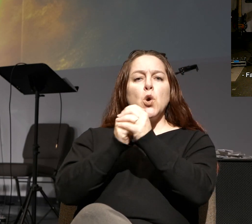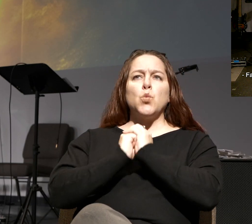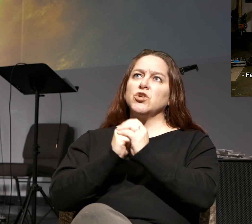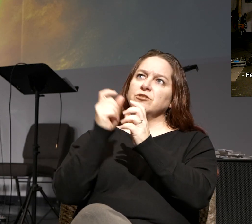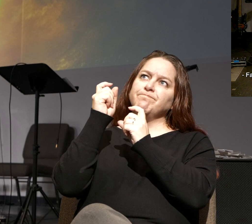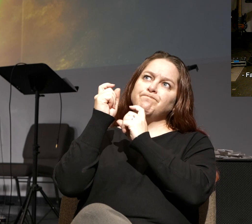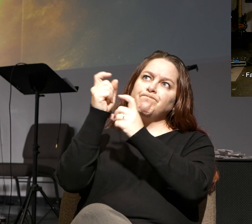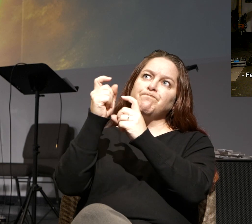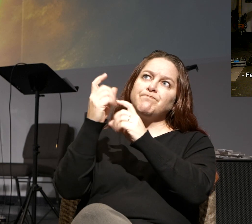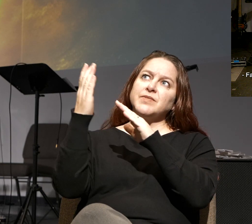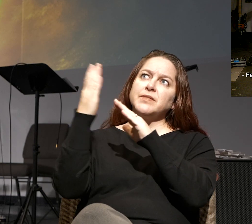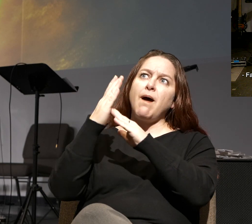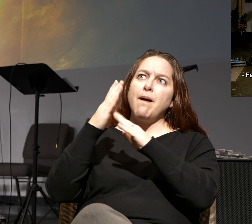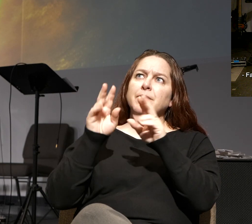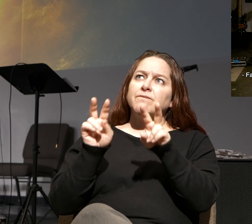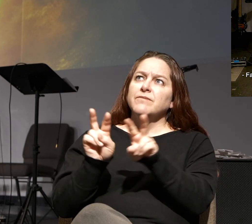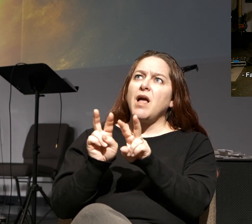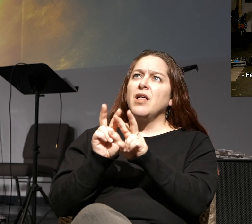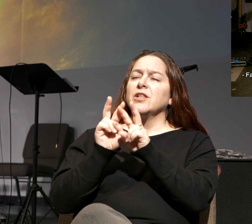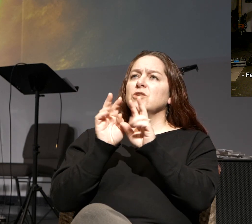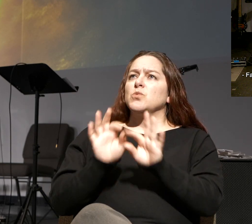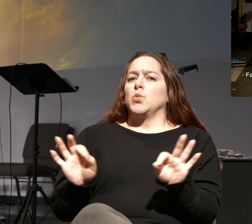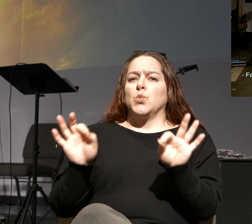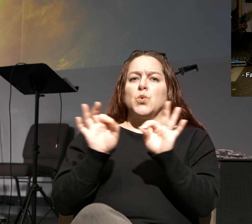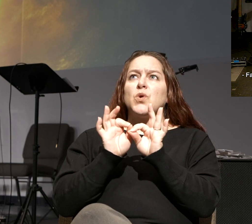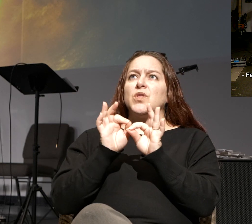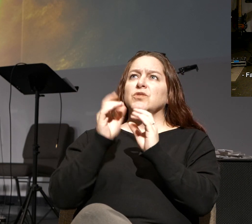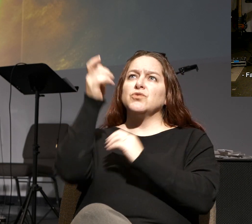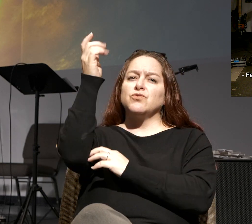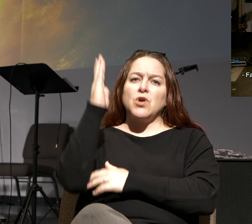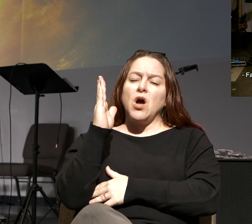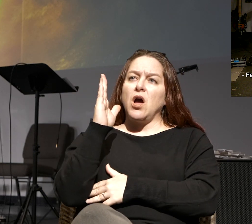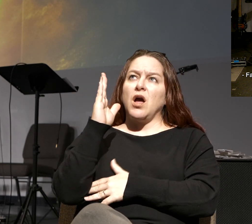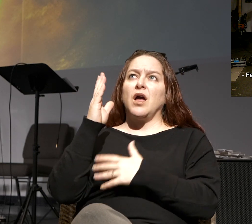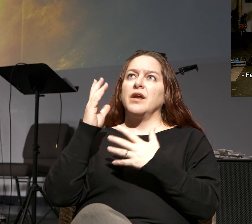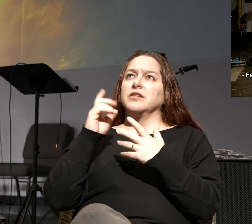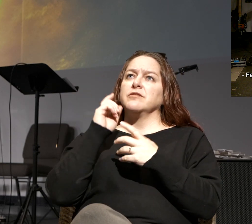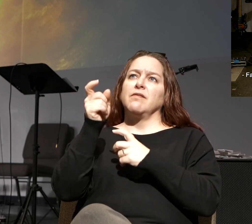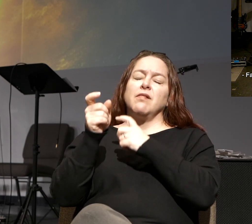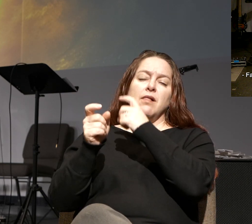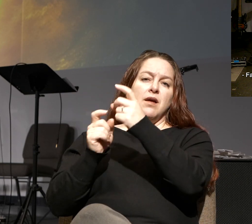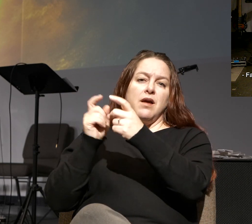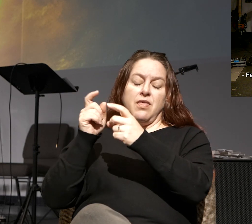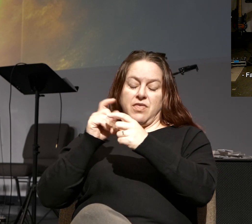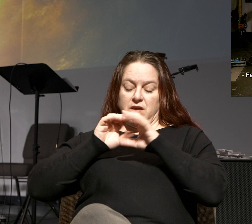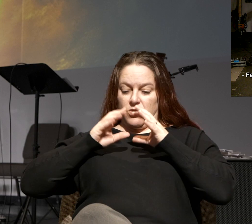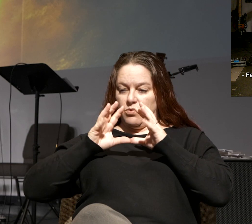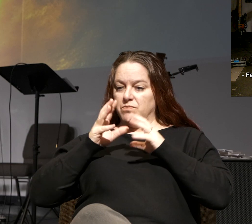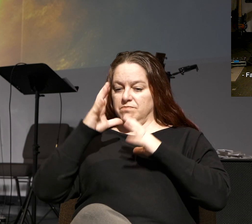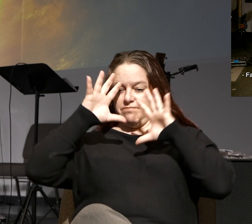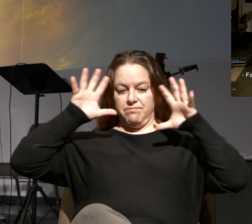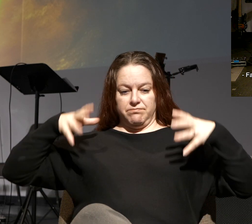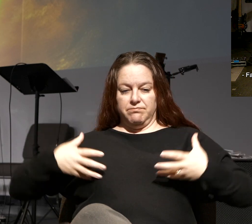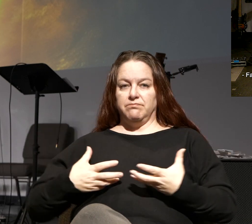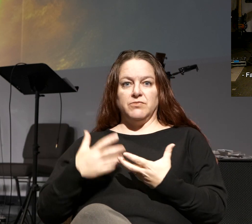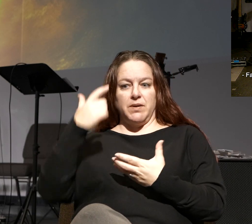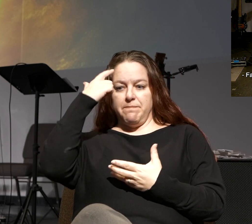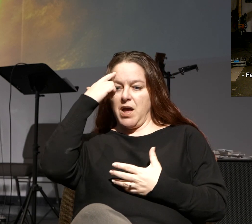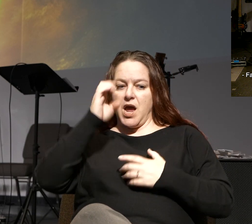ultimate worth and value to God in such a way that it engages and energizes your whole being, your mind,